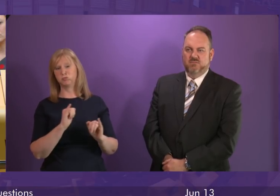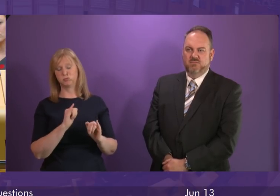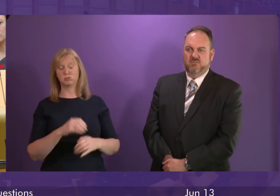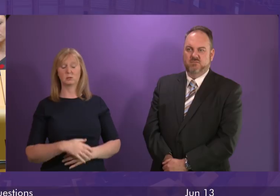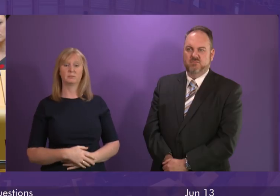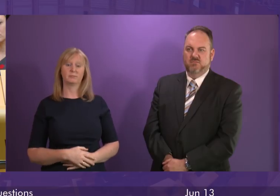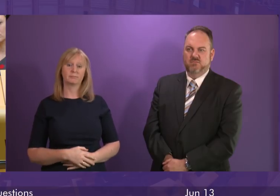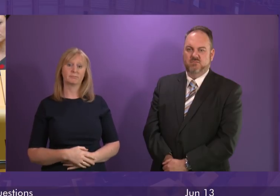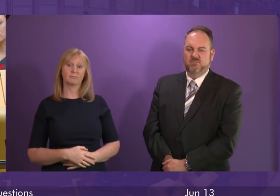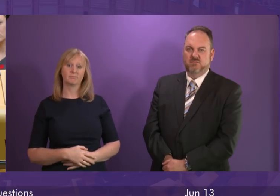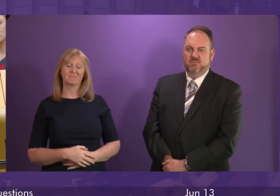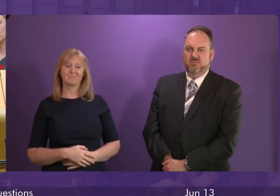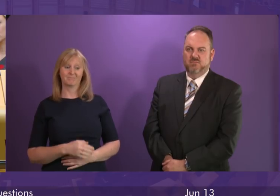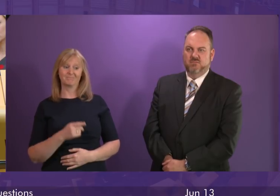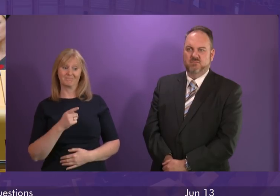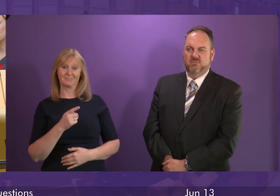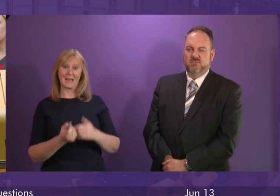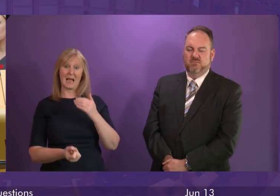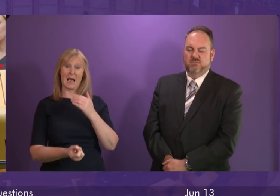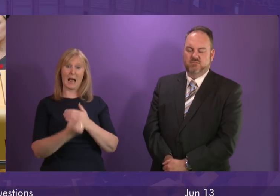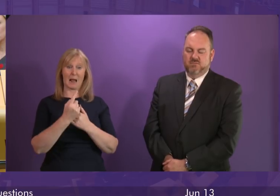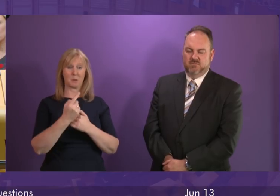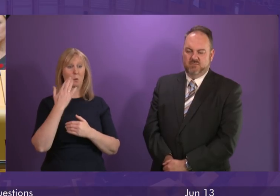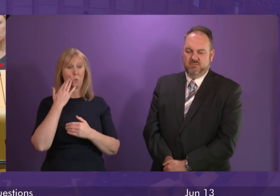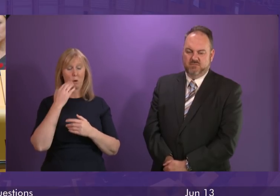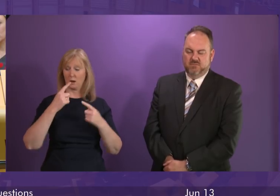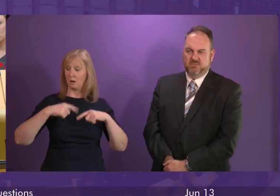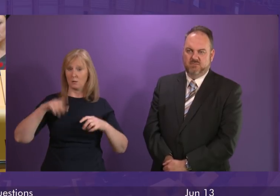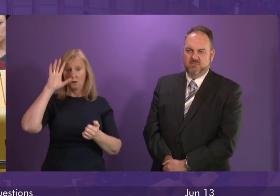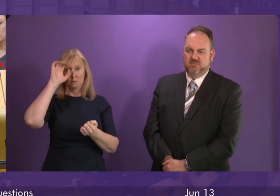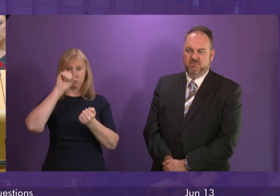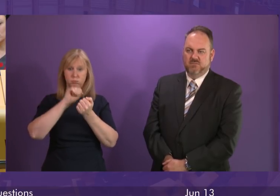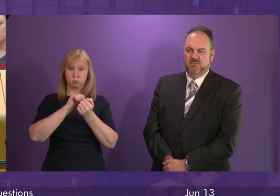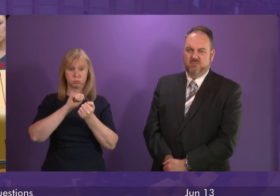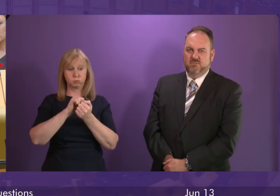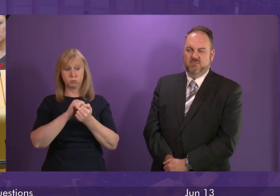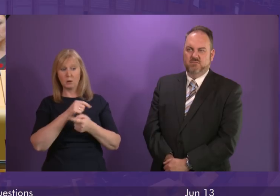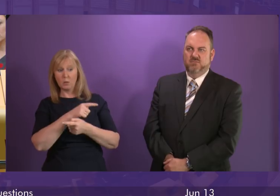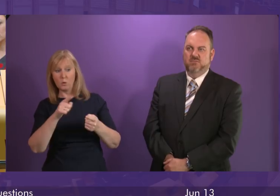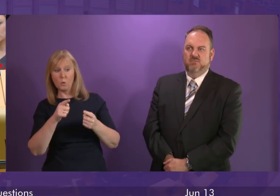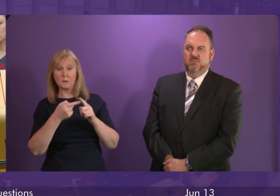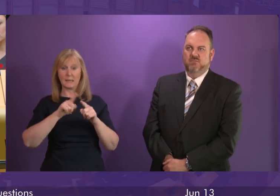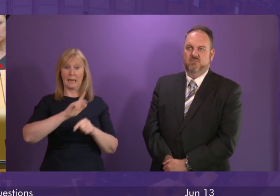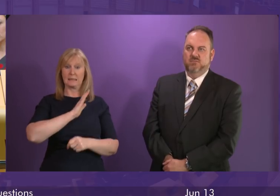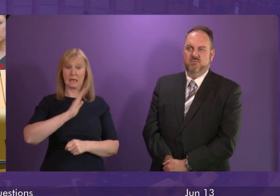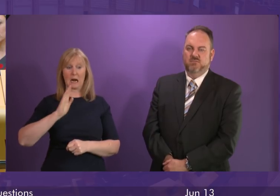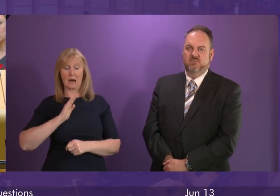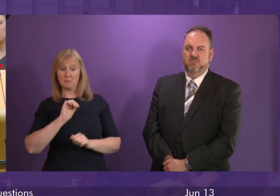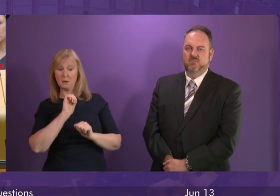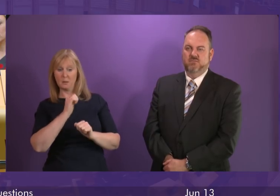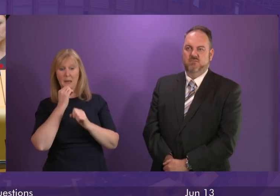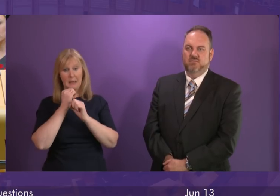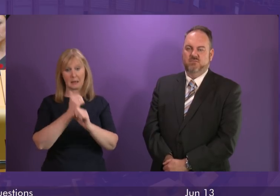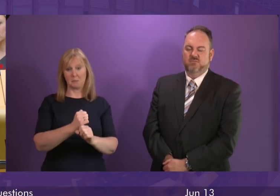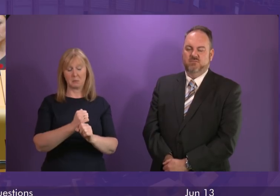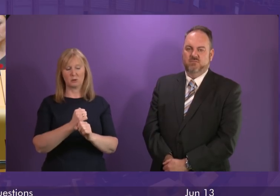act. And that this did happen at a time when we have been commemorating the sacrifices made by our armed forces makes it all the more